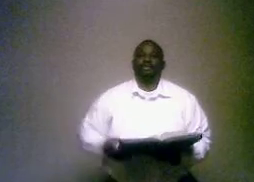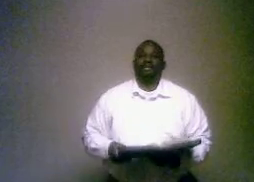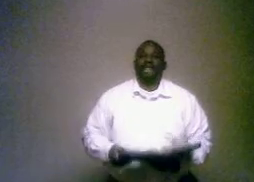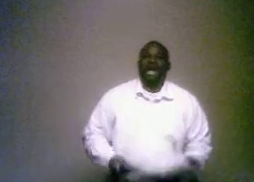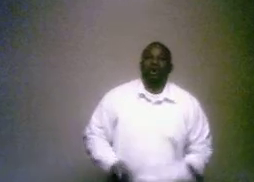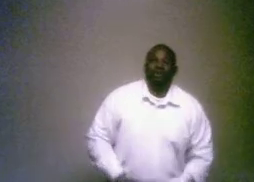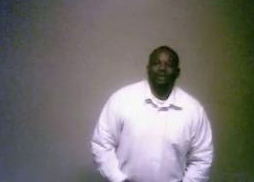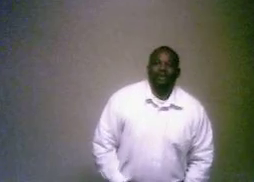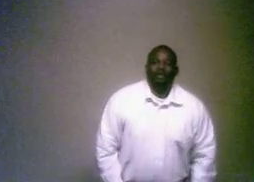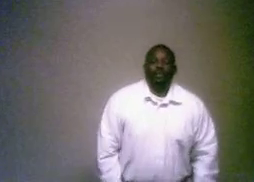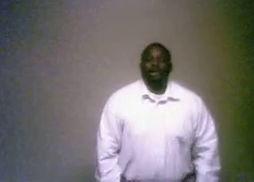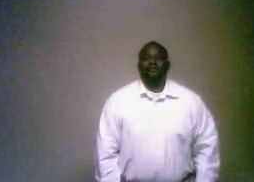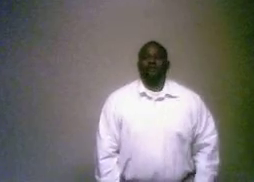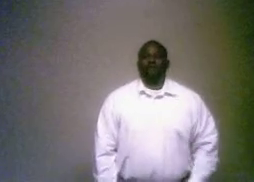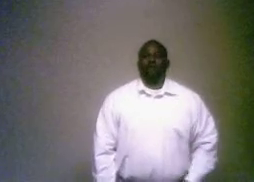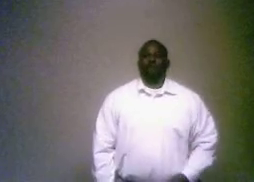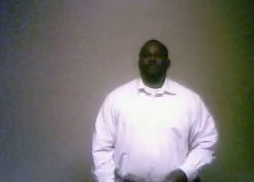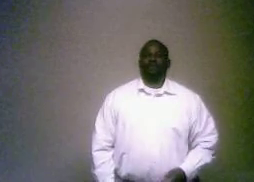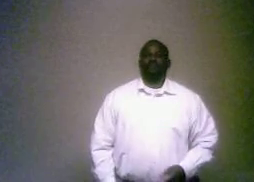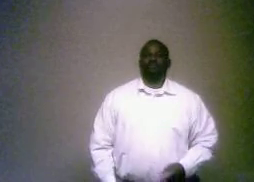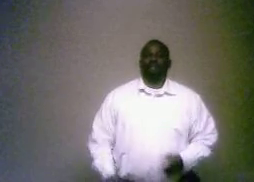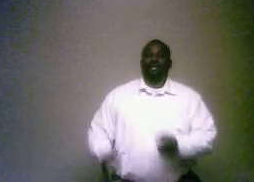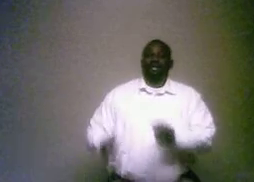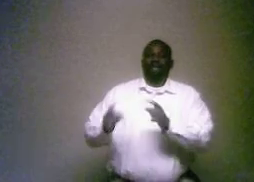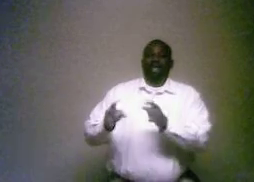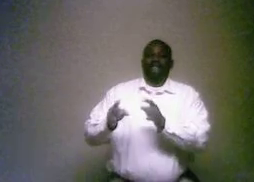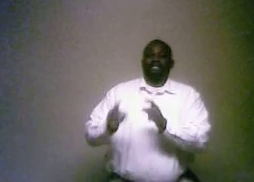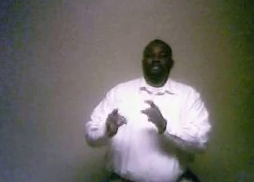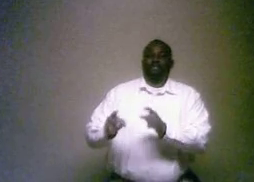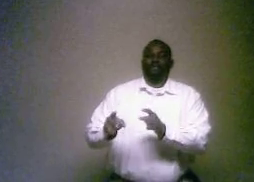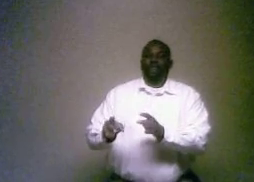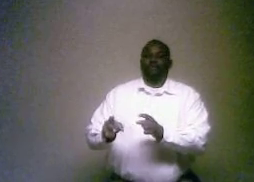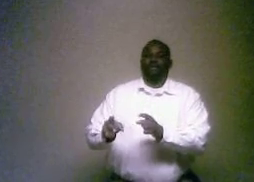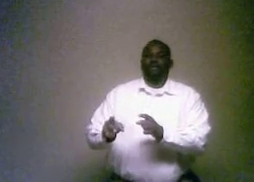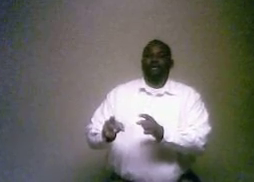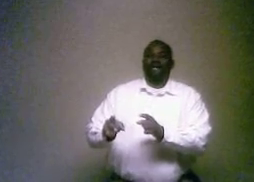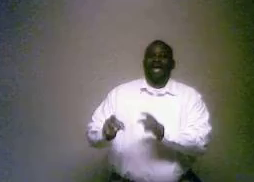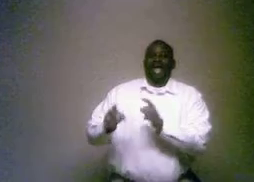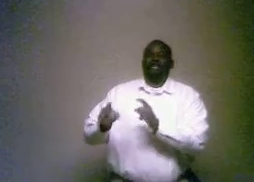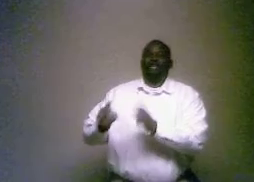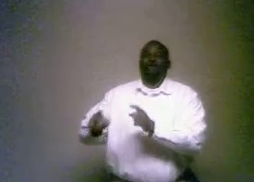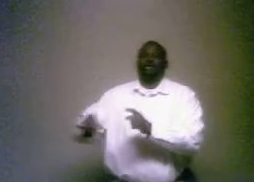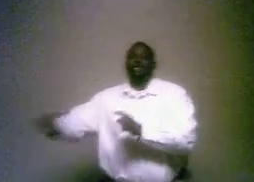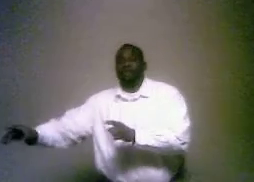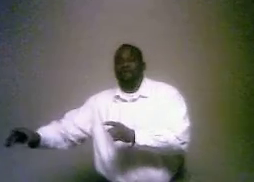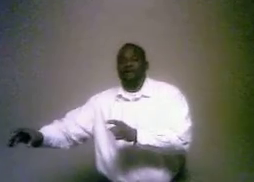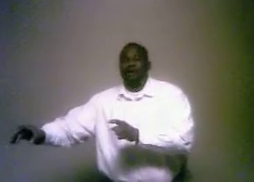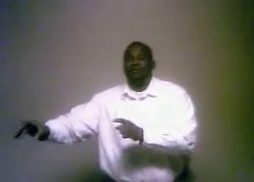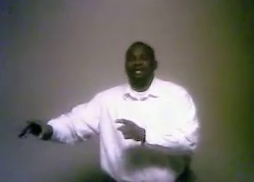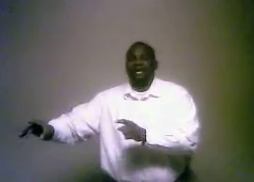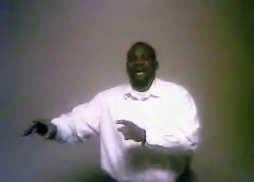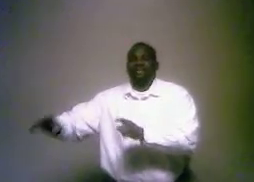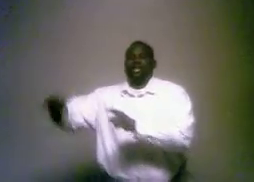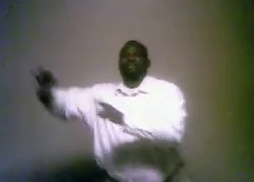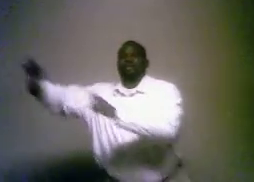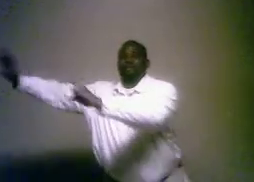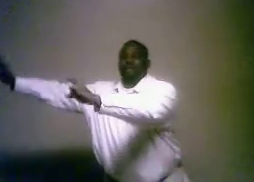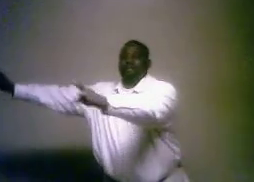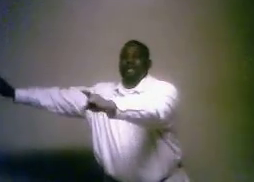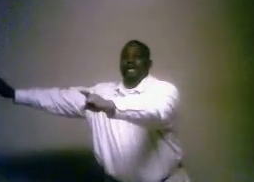Now, we know from the scripture that the scripture had to go to the Jew first and then to the rest of the nation.